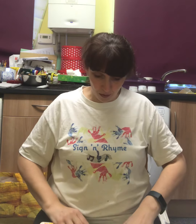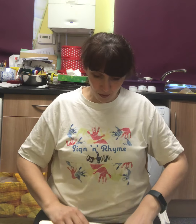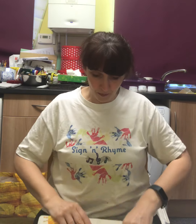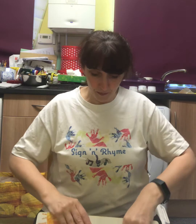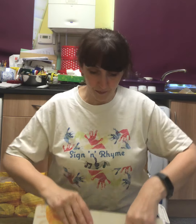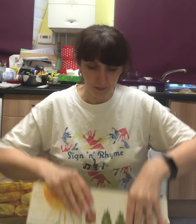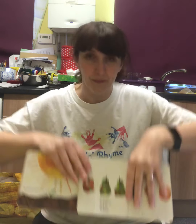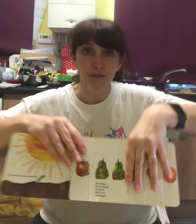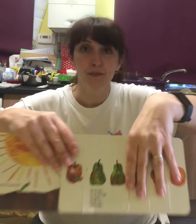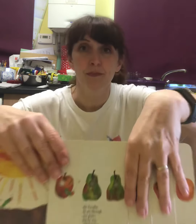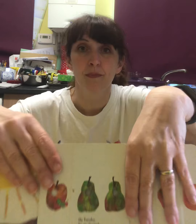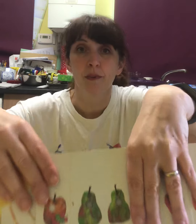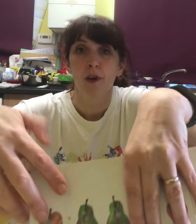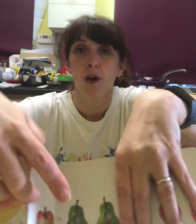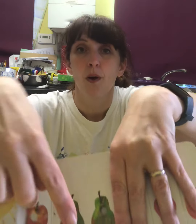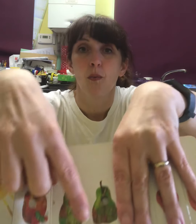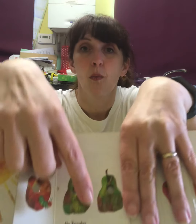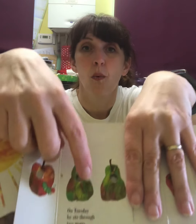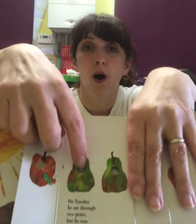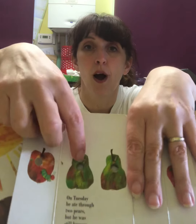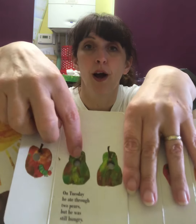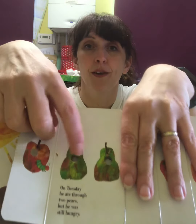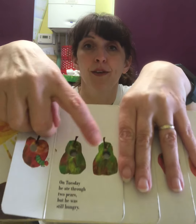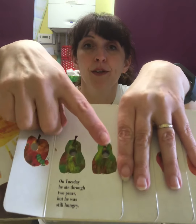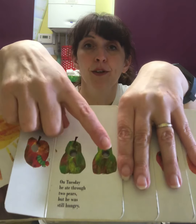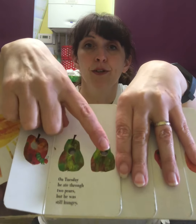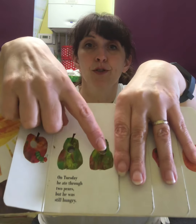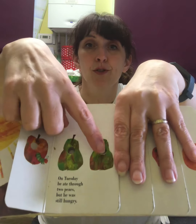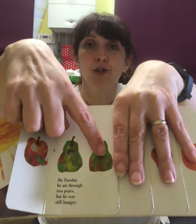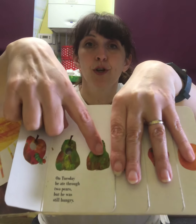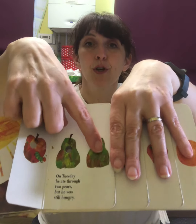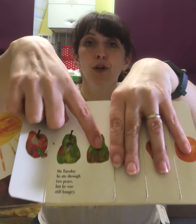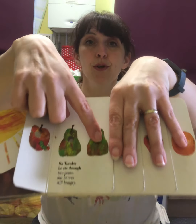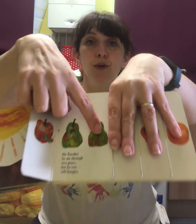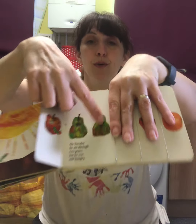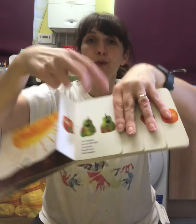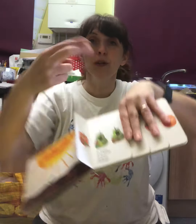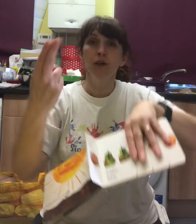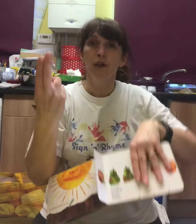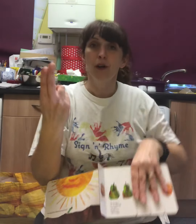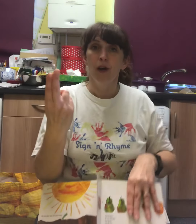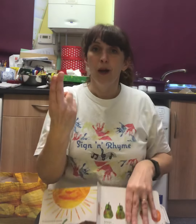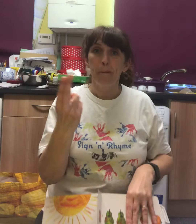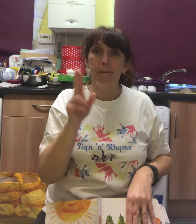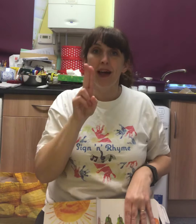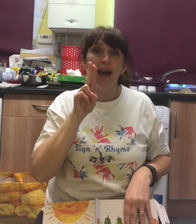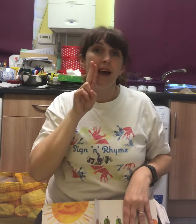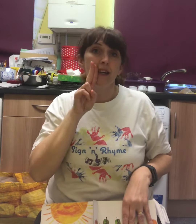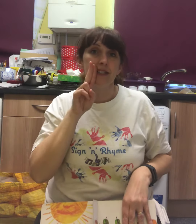one, two pears.